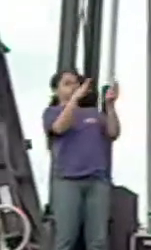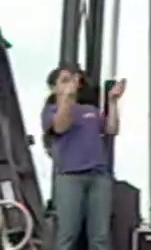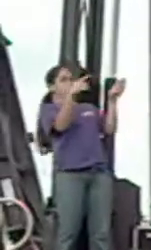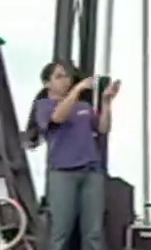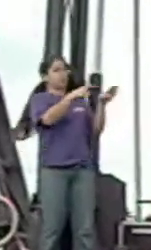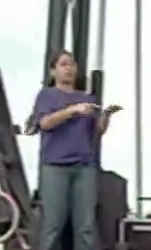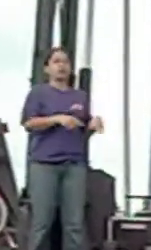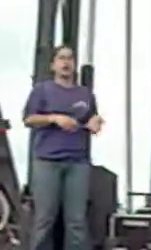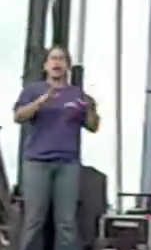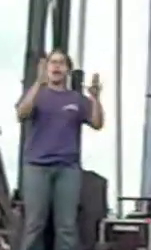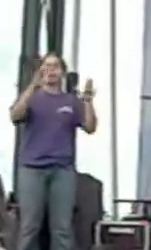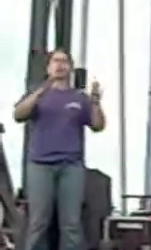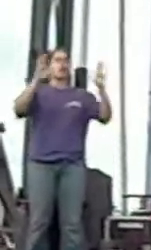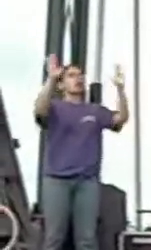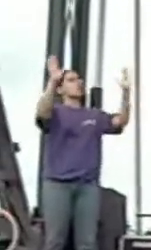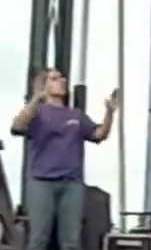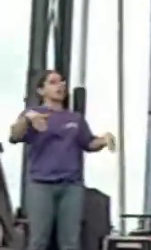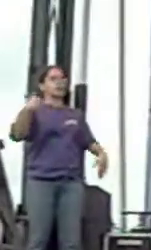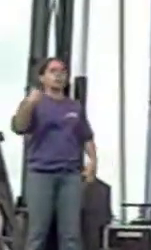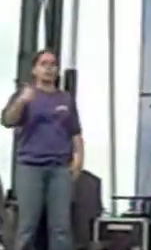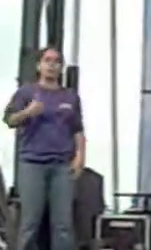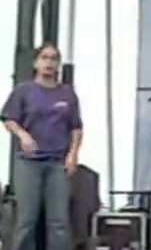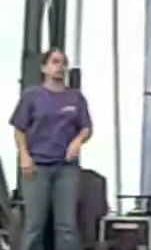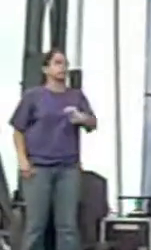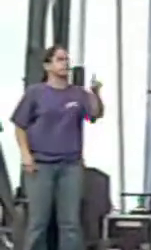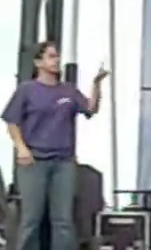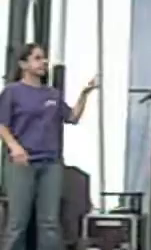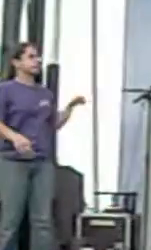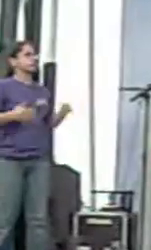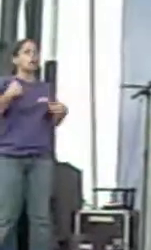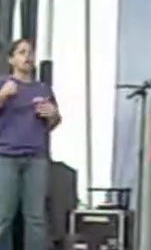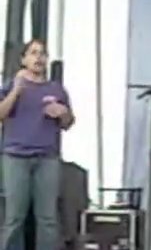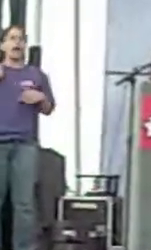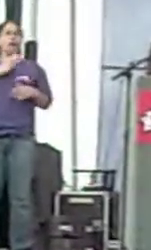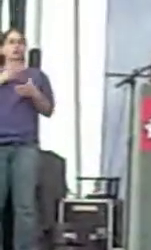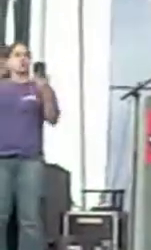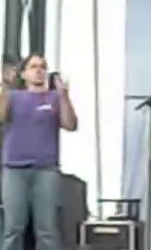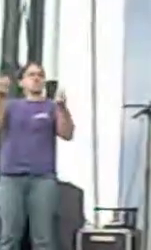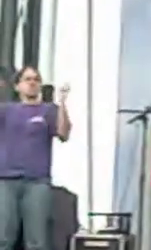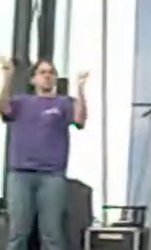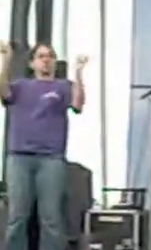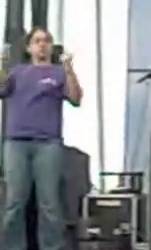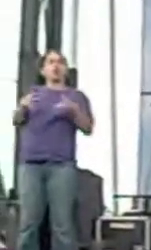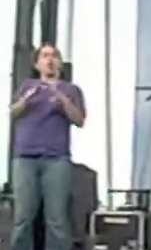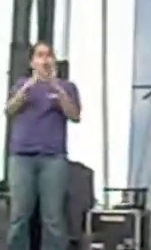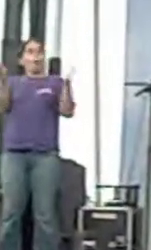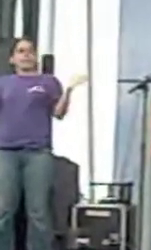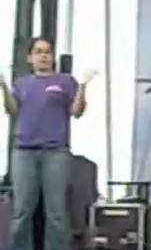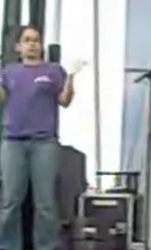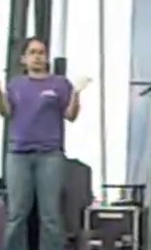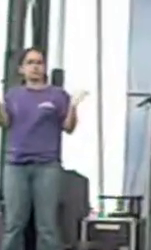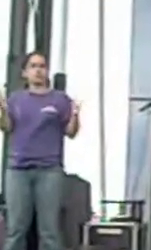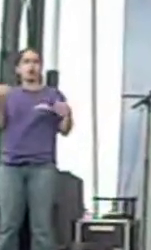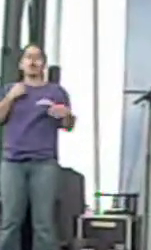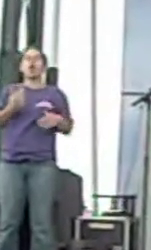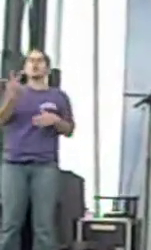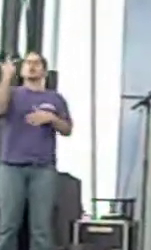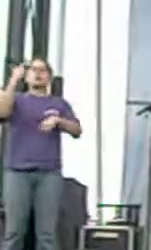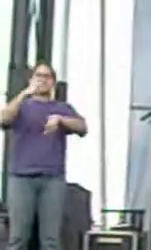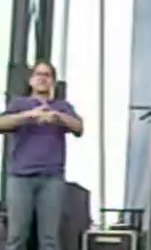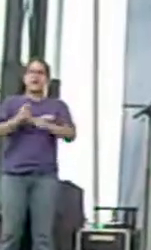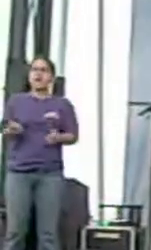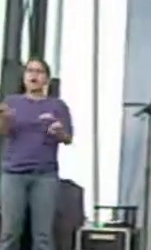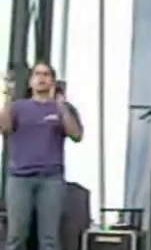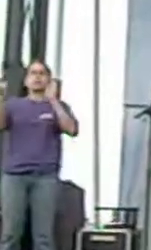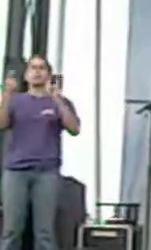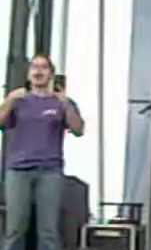absolutely incredible. During our soft opening, we saw three times as many people as